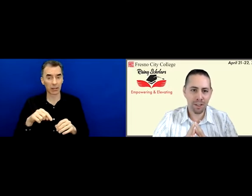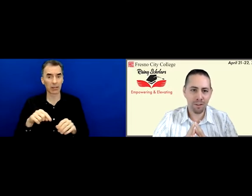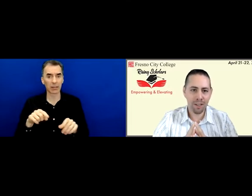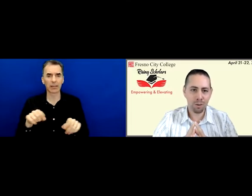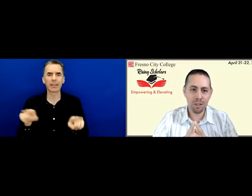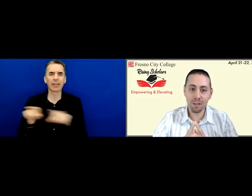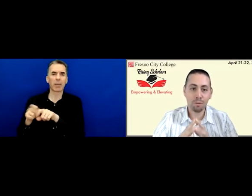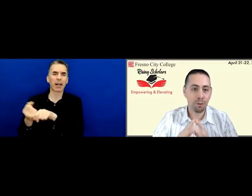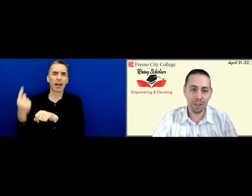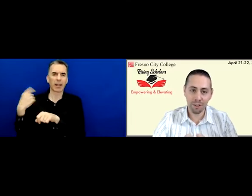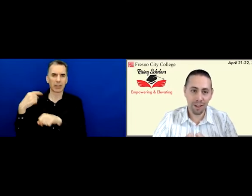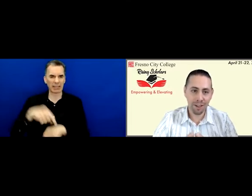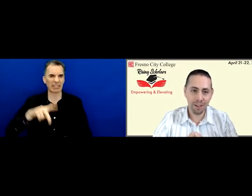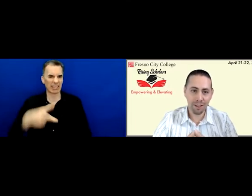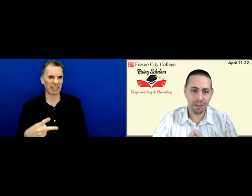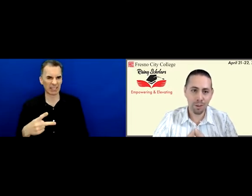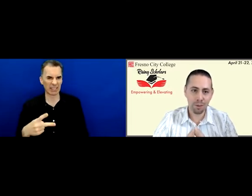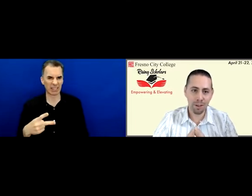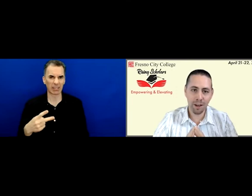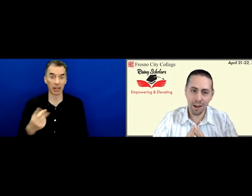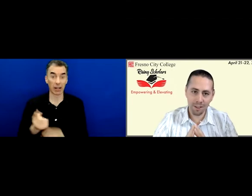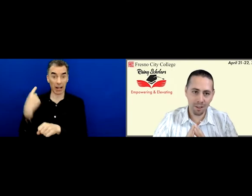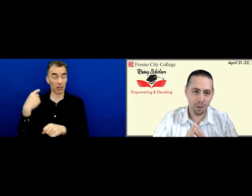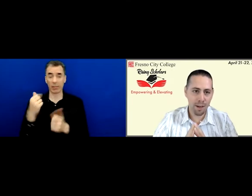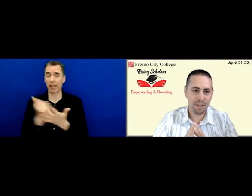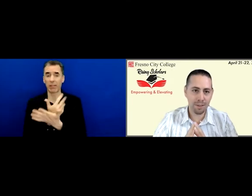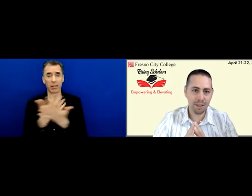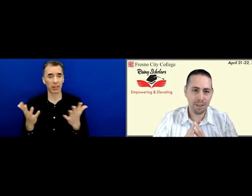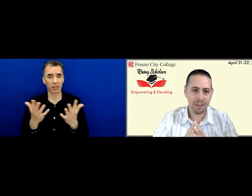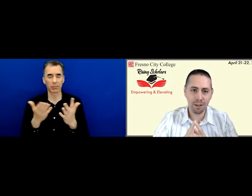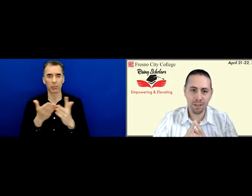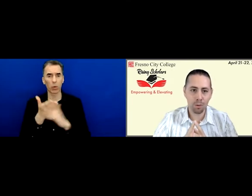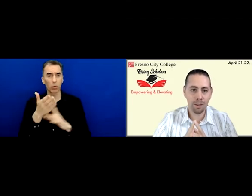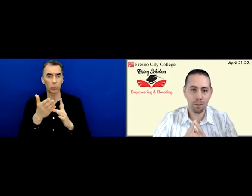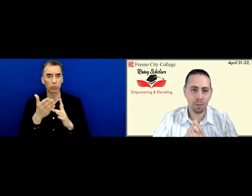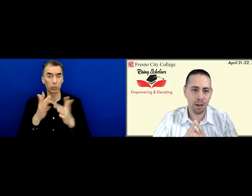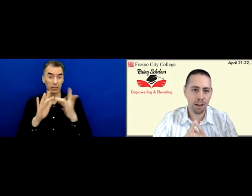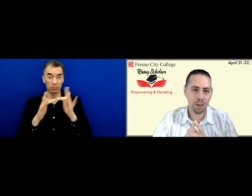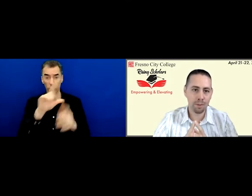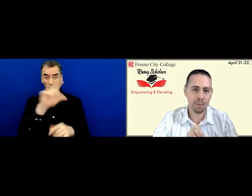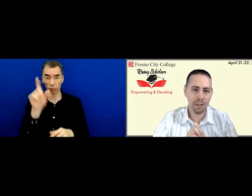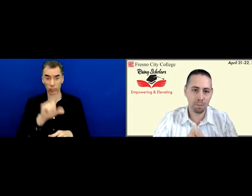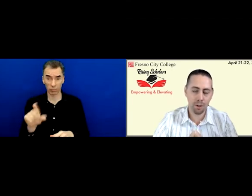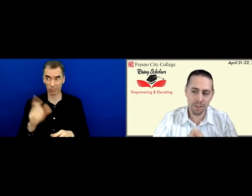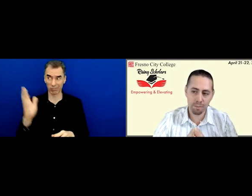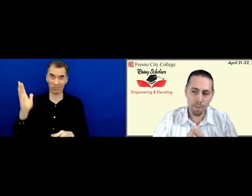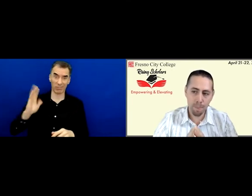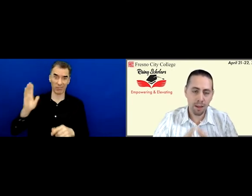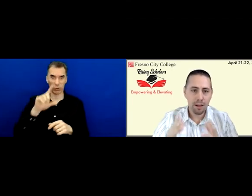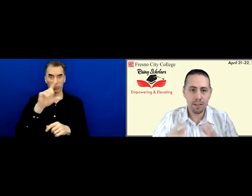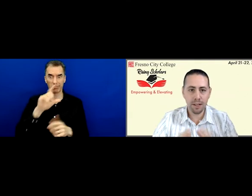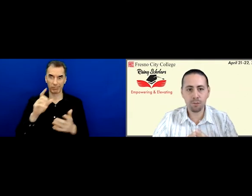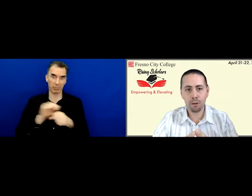inaugural event was fully online. We were in the height of the pandemic, and consequently, we were not able to meet in person.